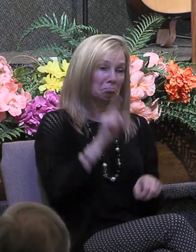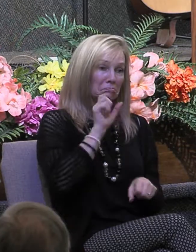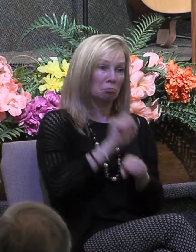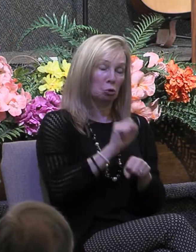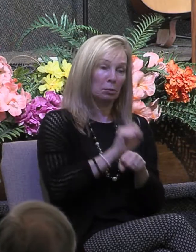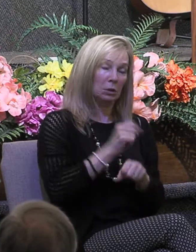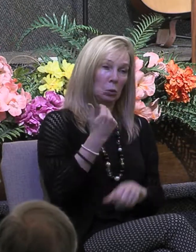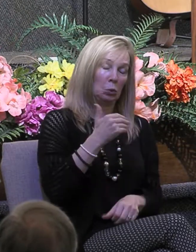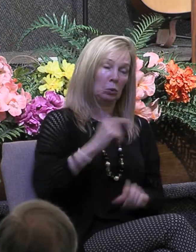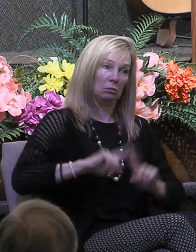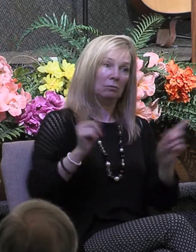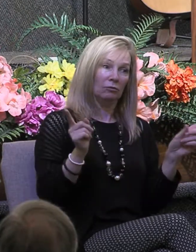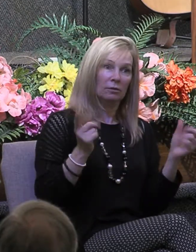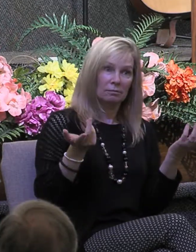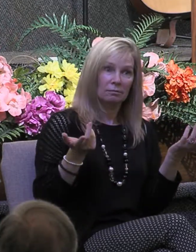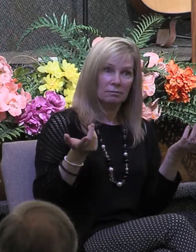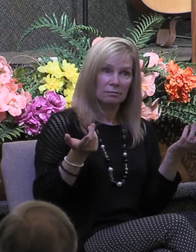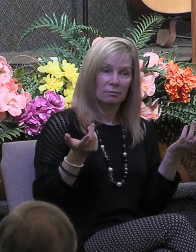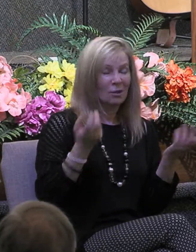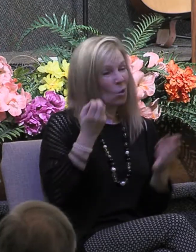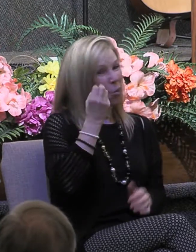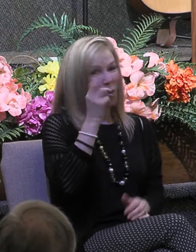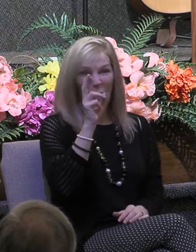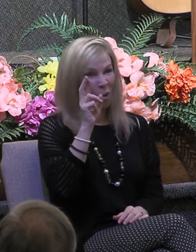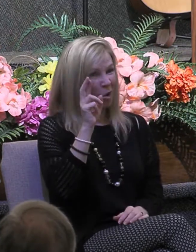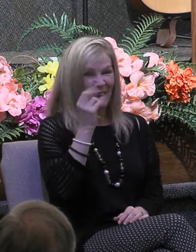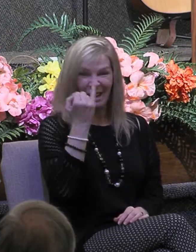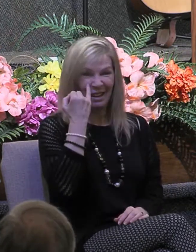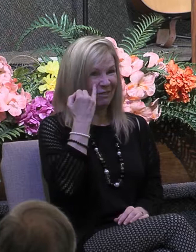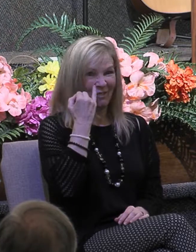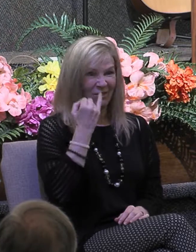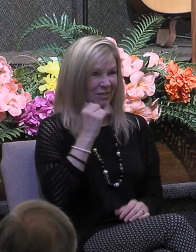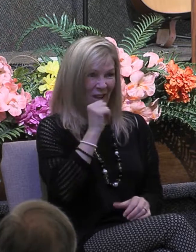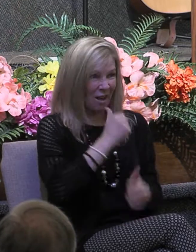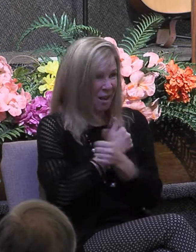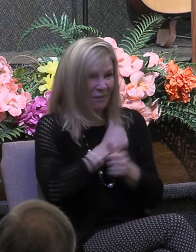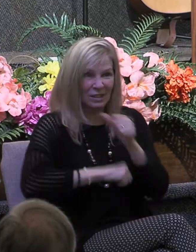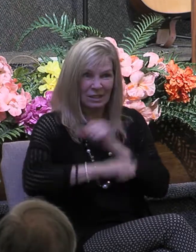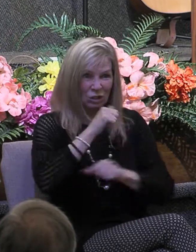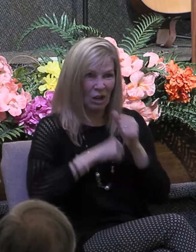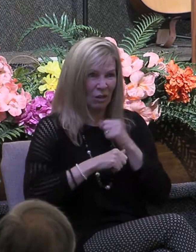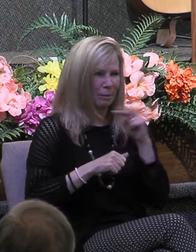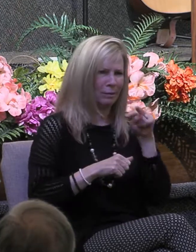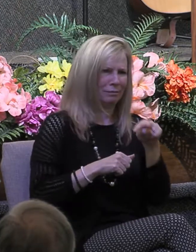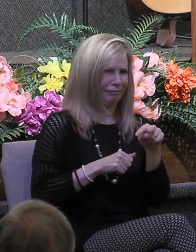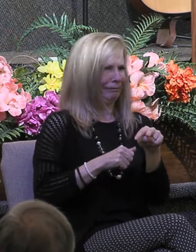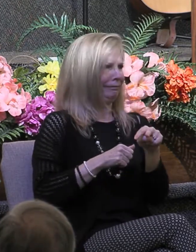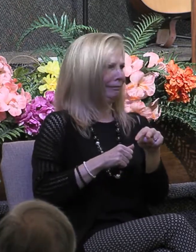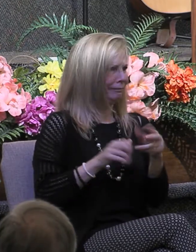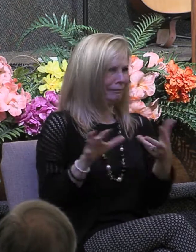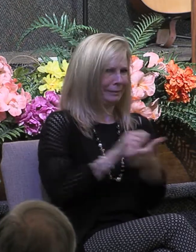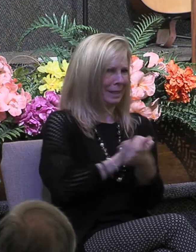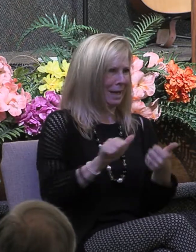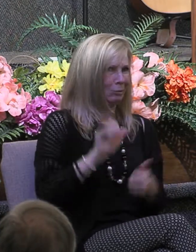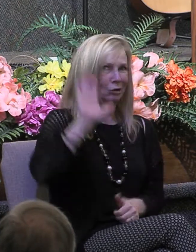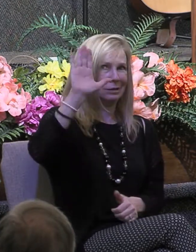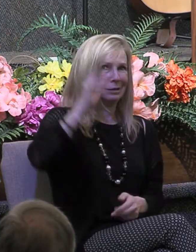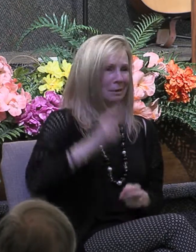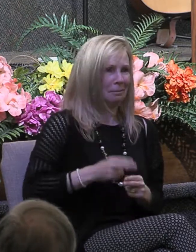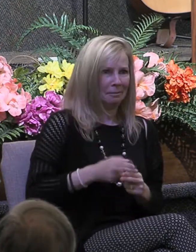Christ's true followers, or else it damages the cause of Christ. If we love one another in a